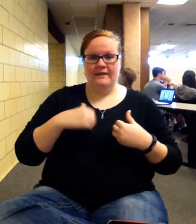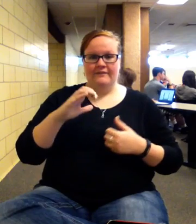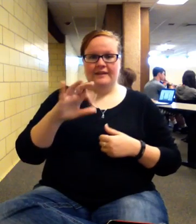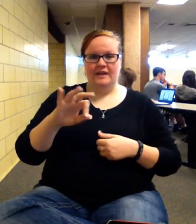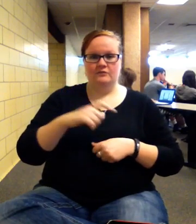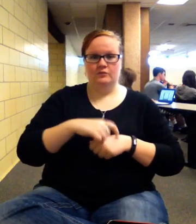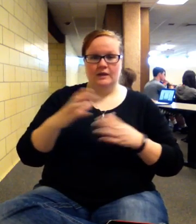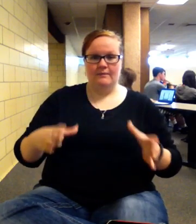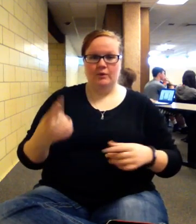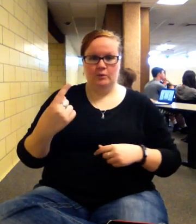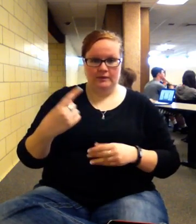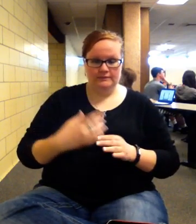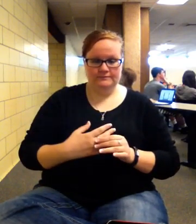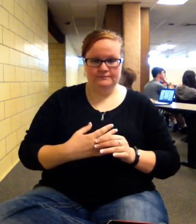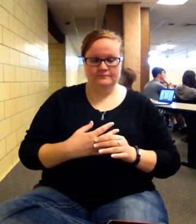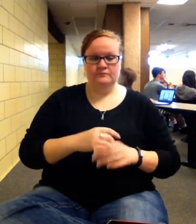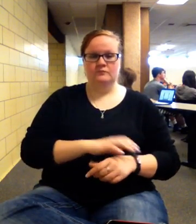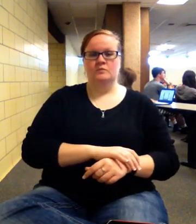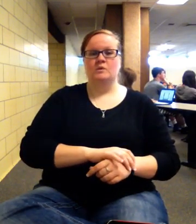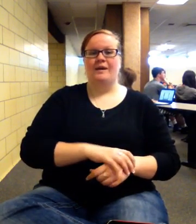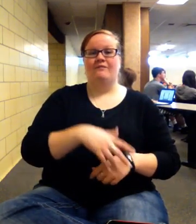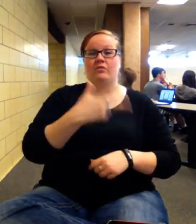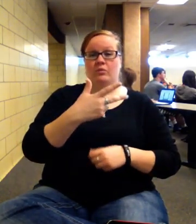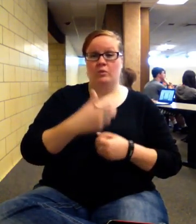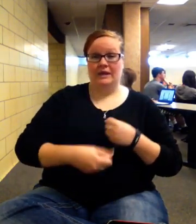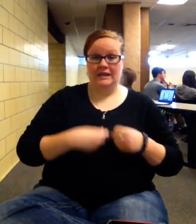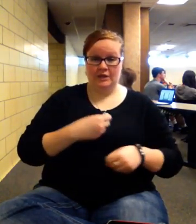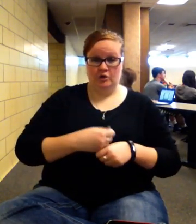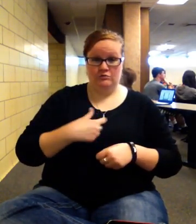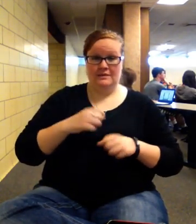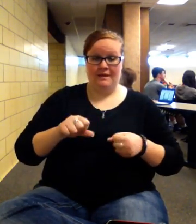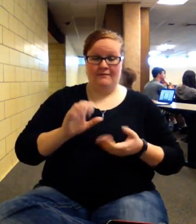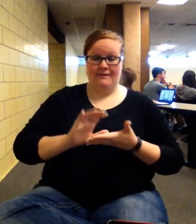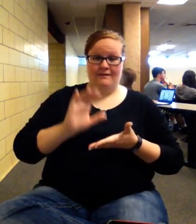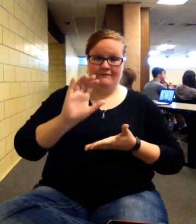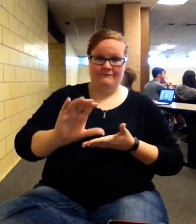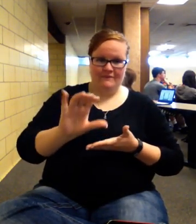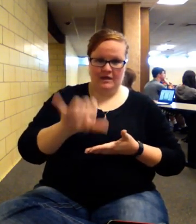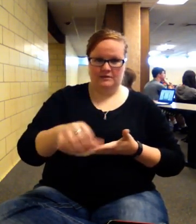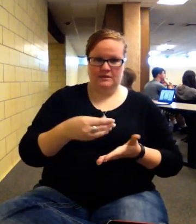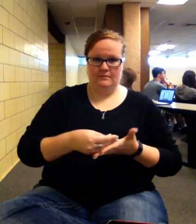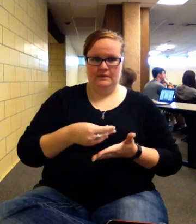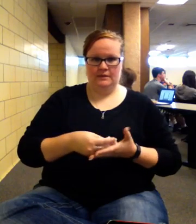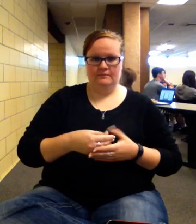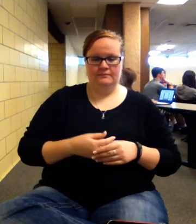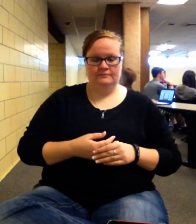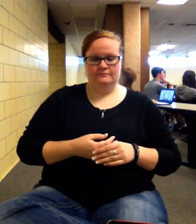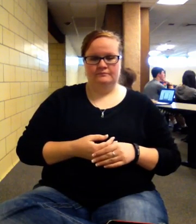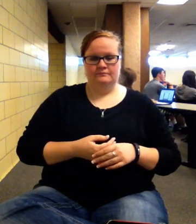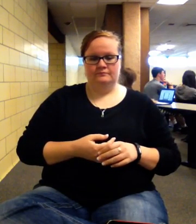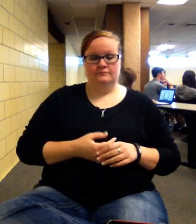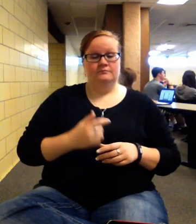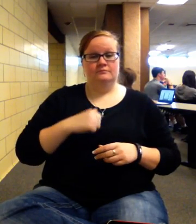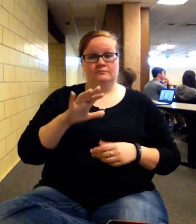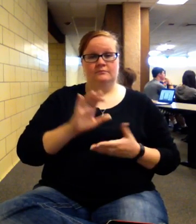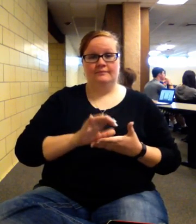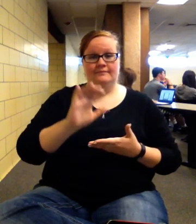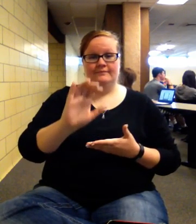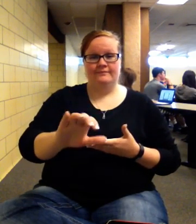period one. So I've got three years that I can invest that money. I'm going to invest it at my required